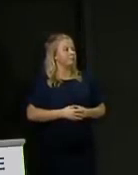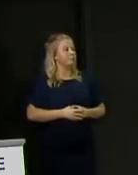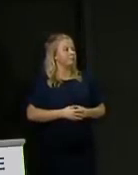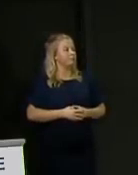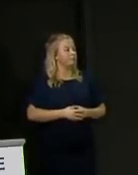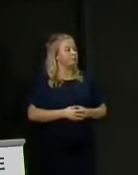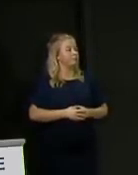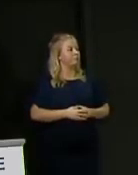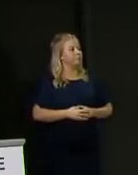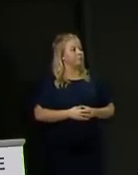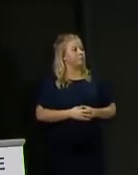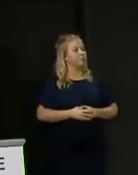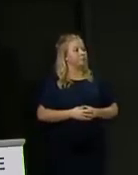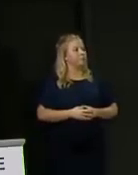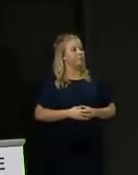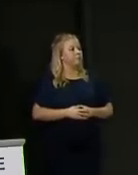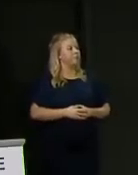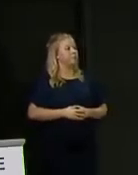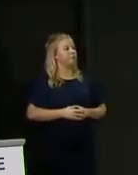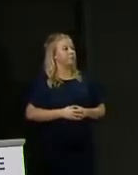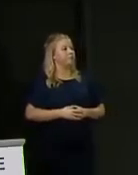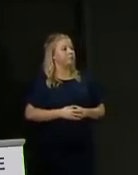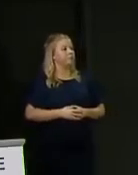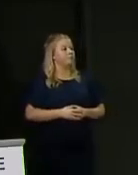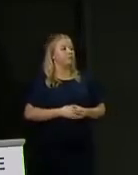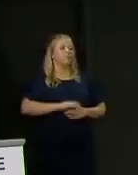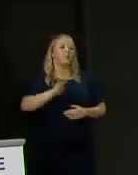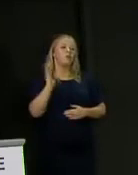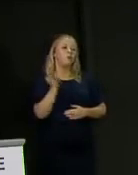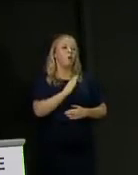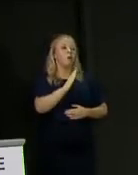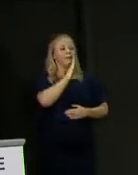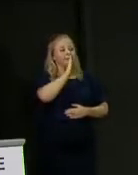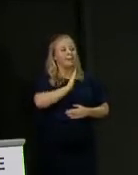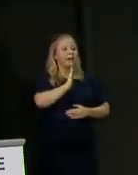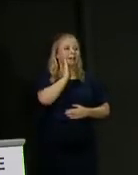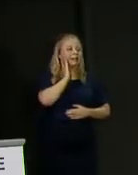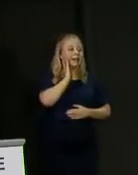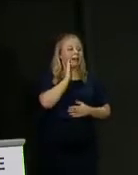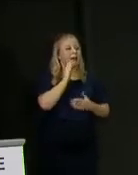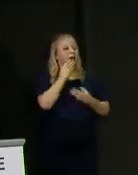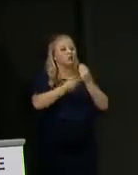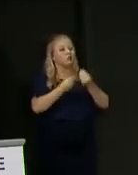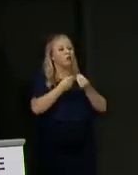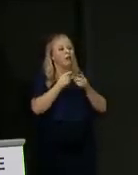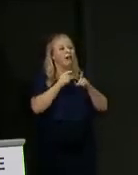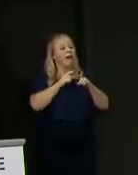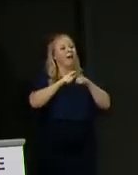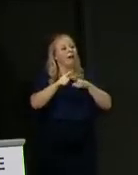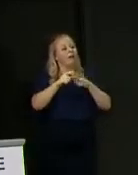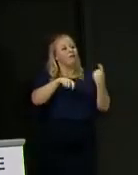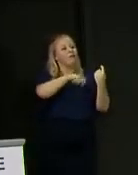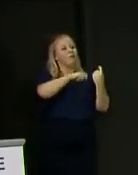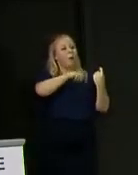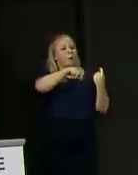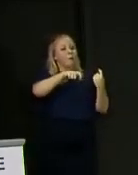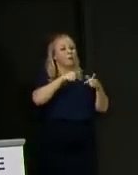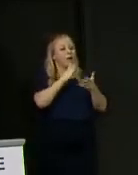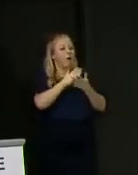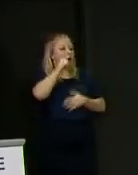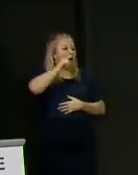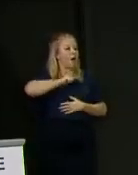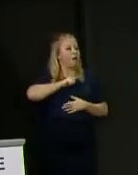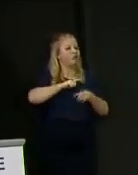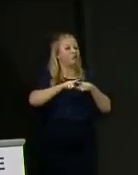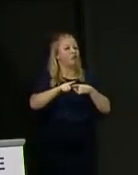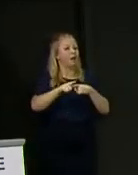Good afternoon, First Minister. We've all sadly heard stories about fraudsters looking to take advantage of this crisis. We also